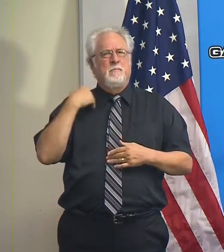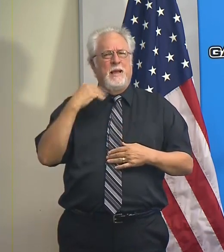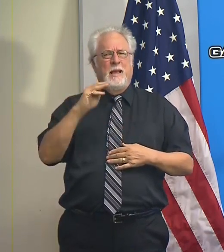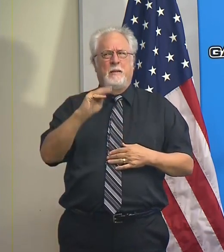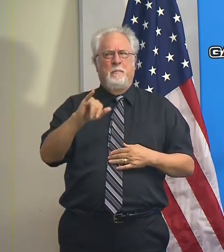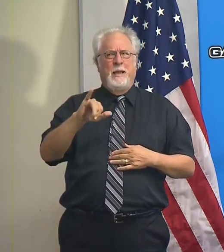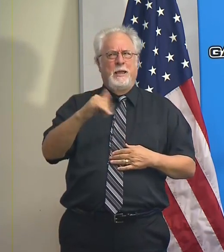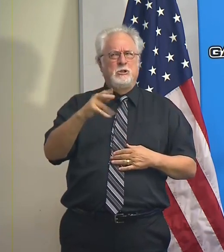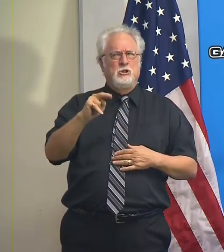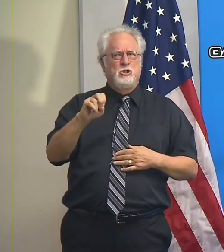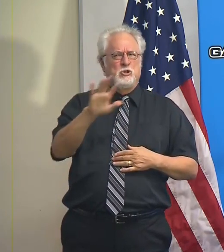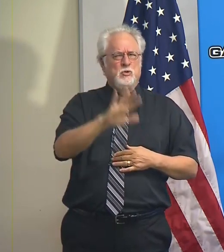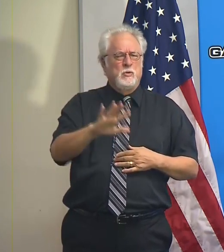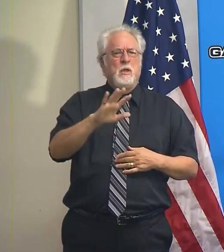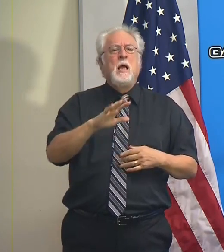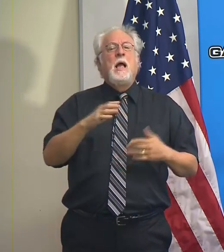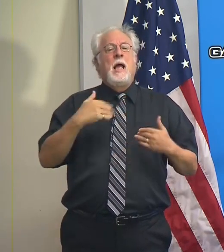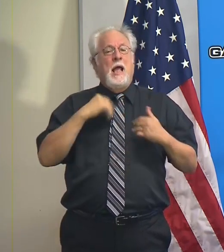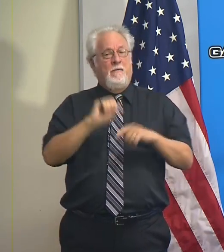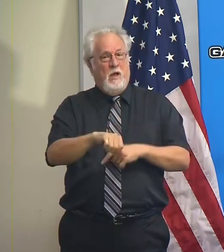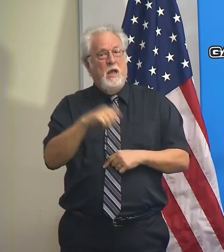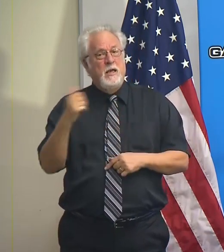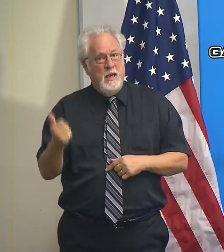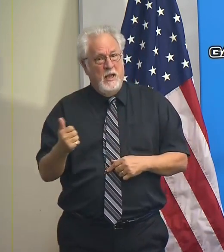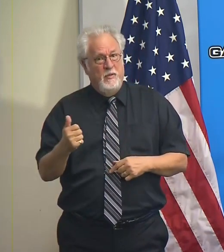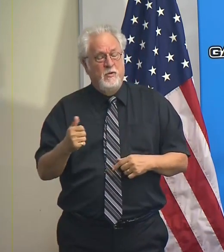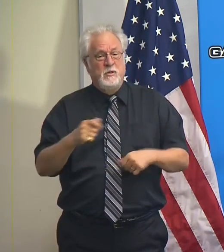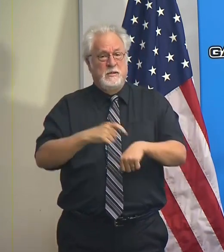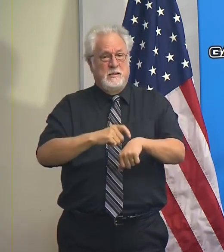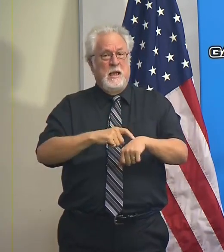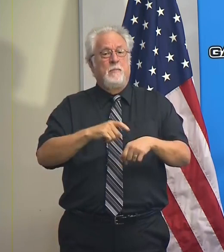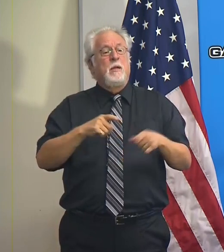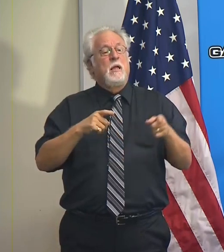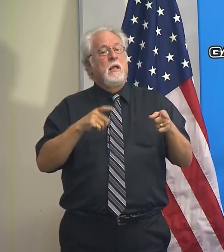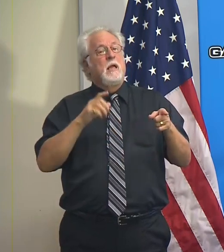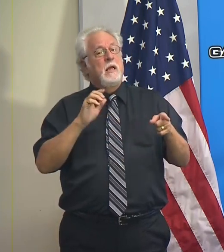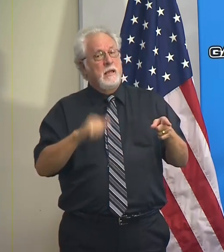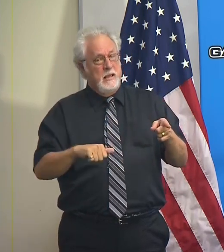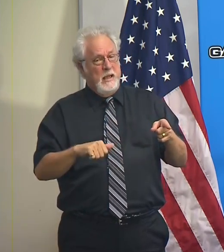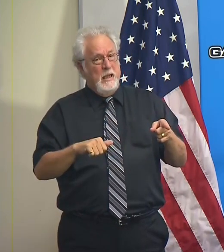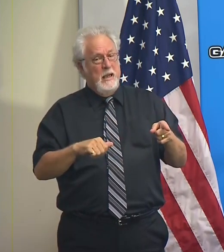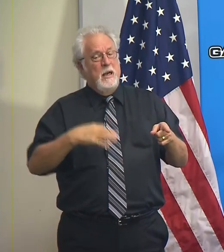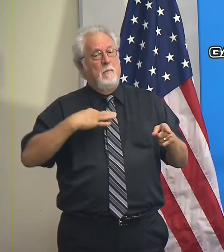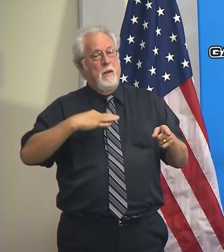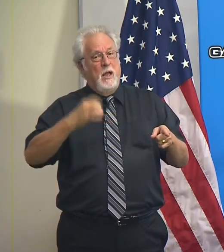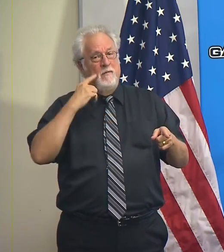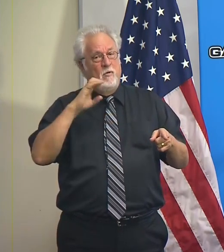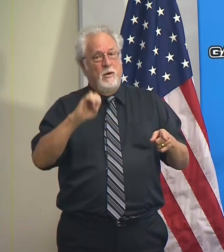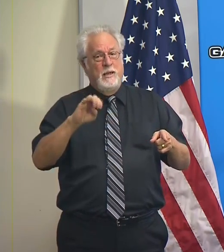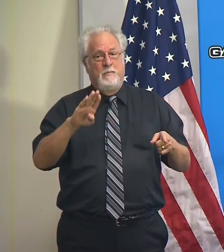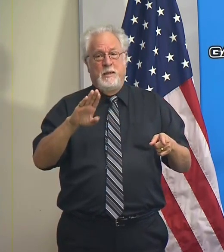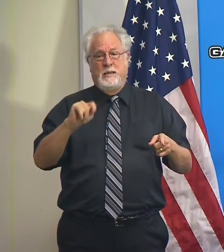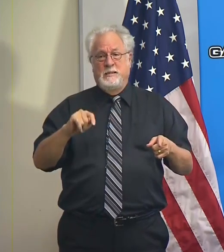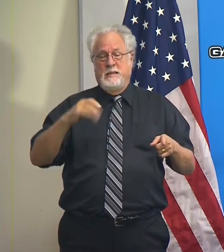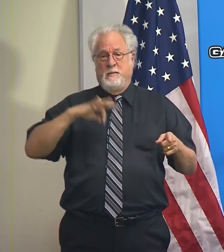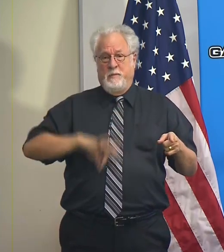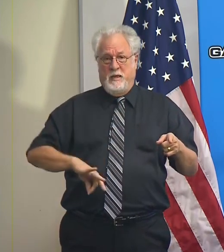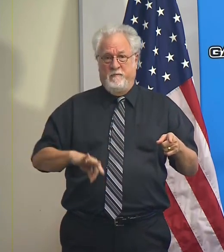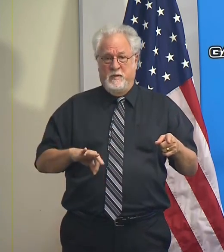May or June time period. There's another period of time in which they can apply for those benefits.